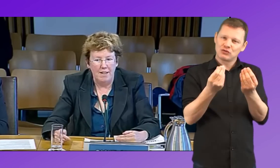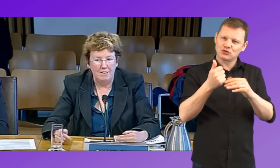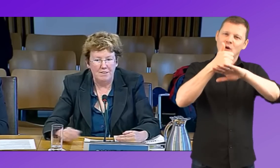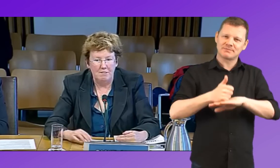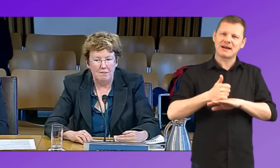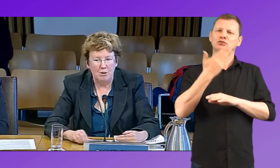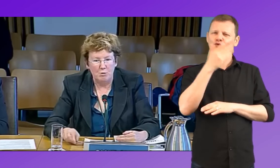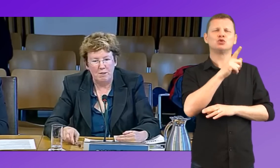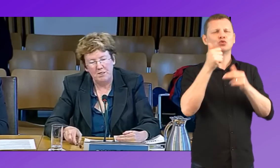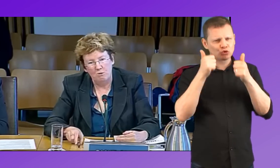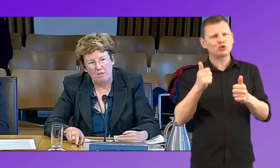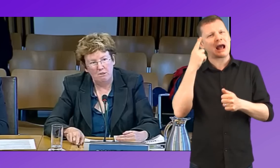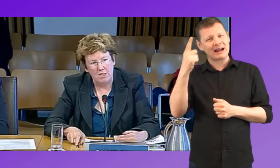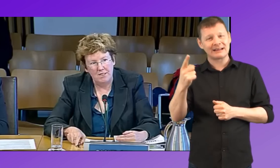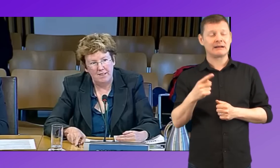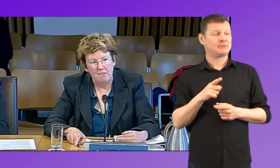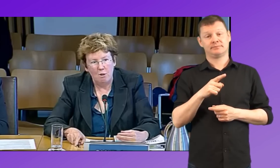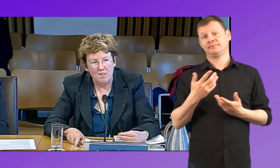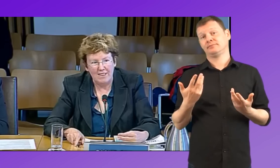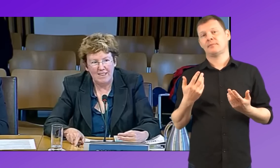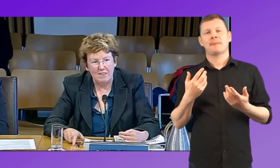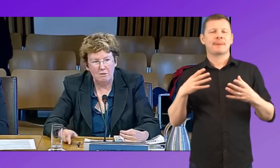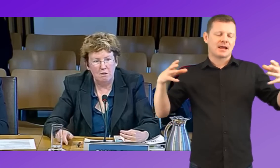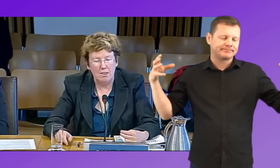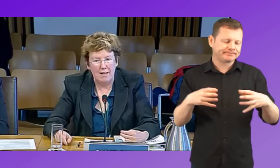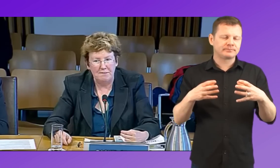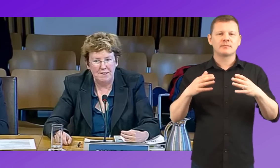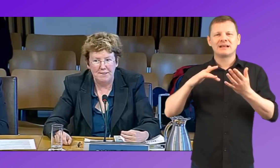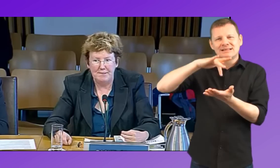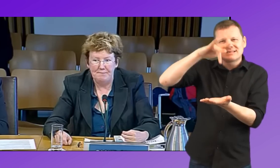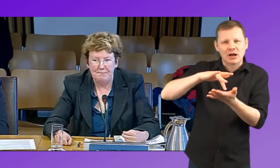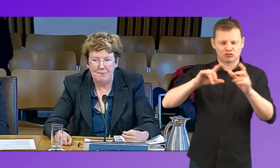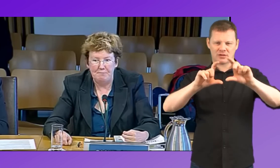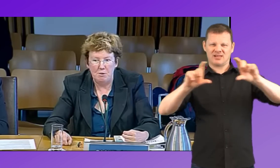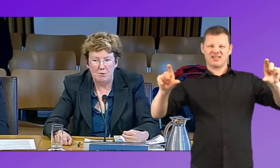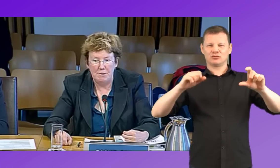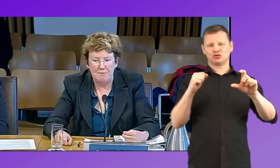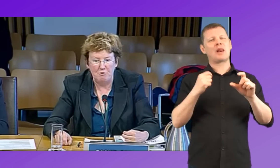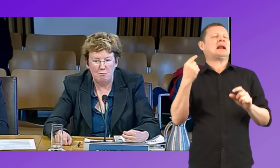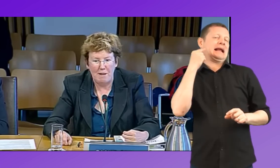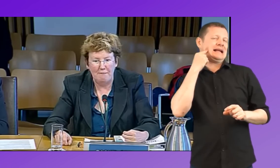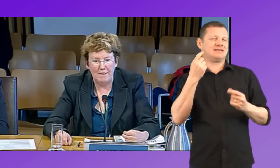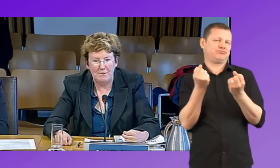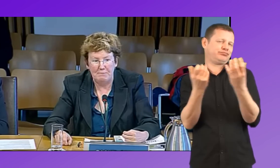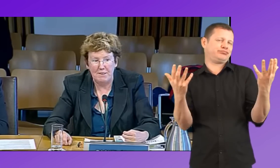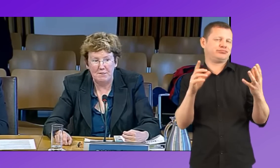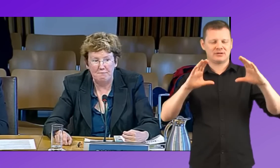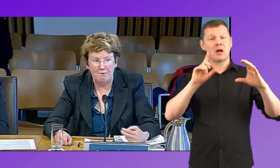And resource-based schools are a good idea. Obviously, easier to work out in Central Belt than in the rest of